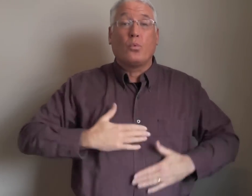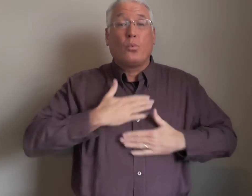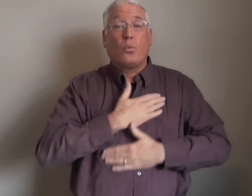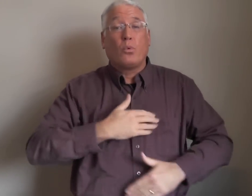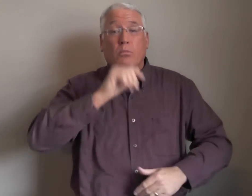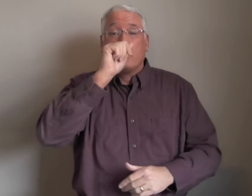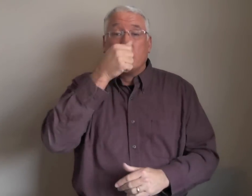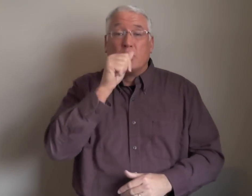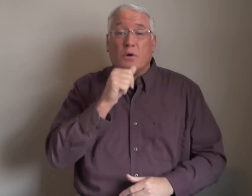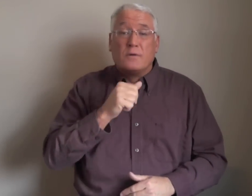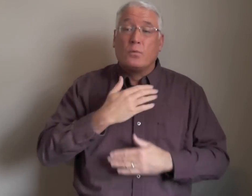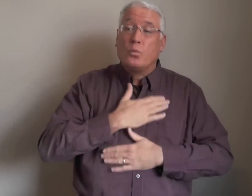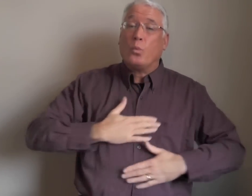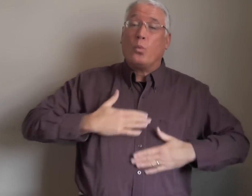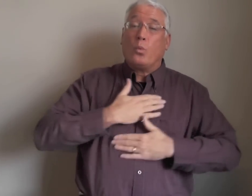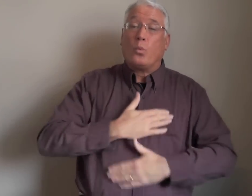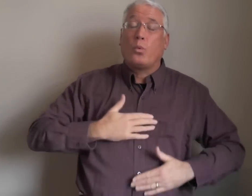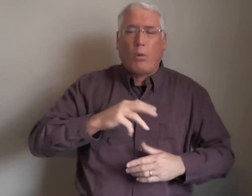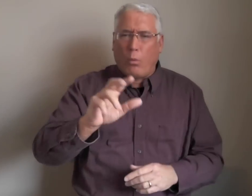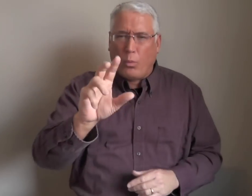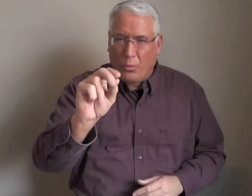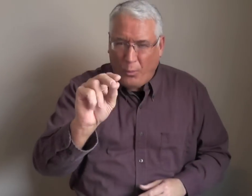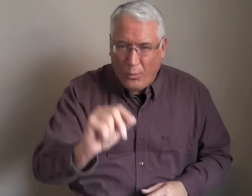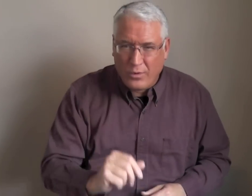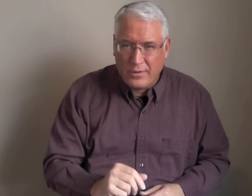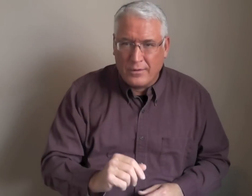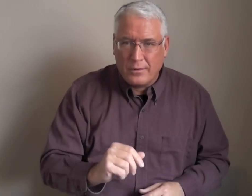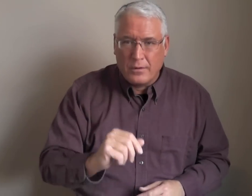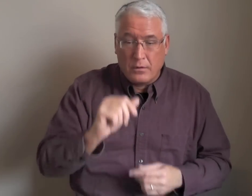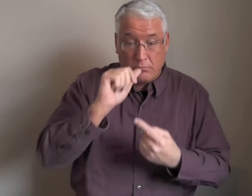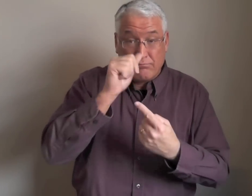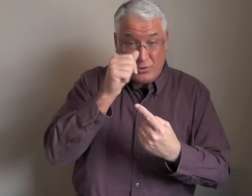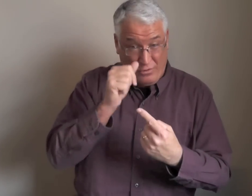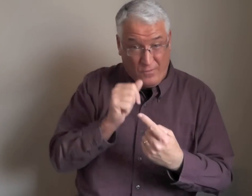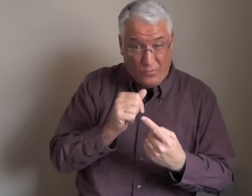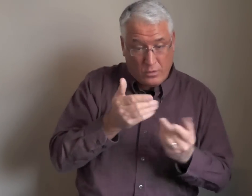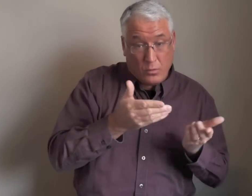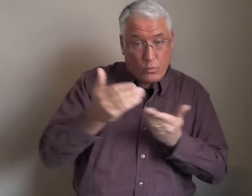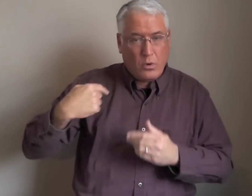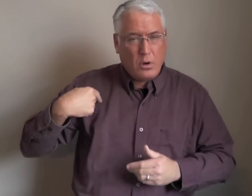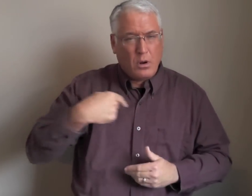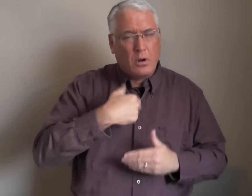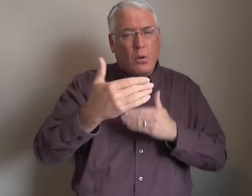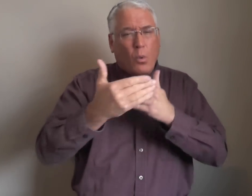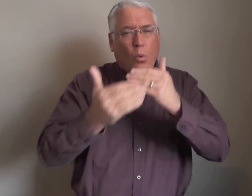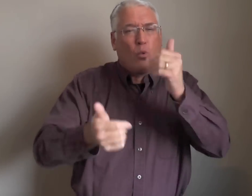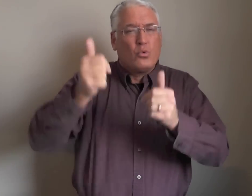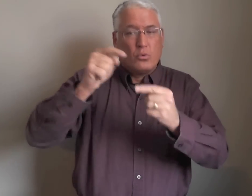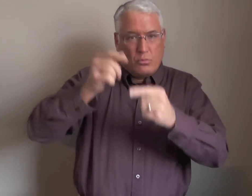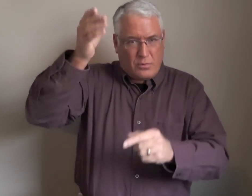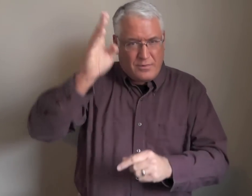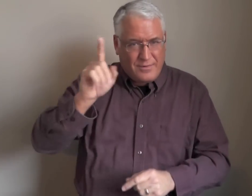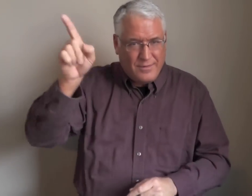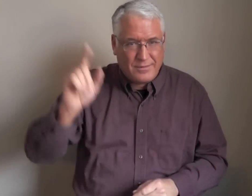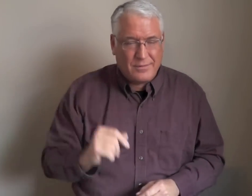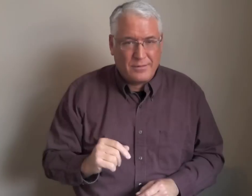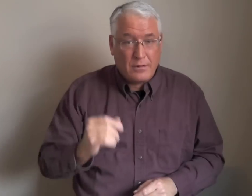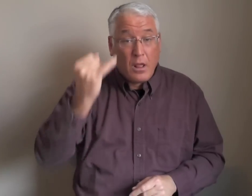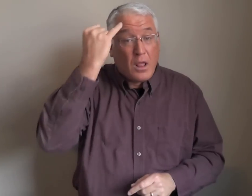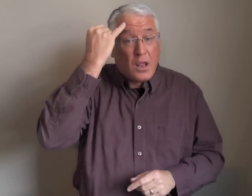It's not that we enjoy the suffering. No. But the suffering, it's brought us closer to